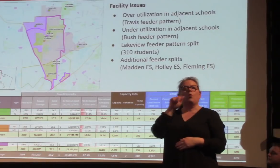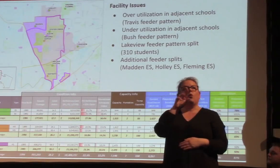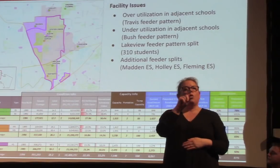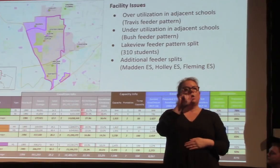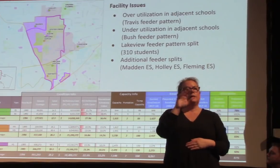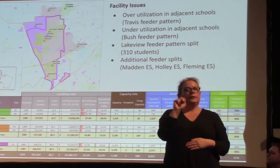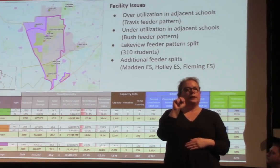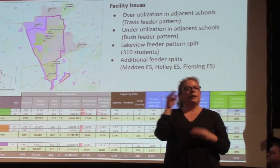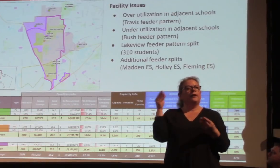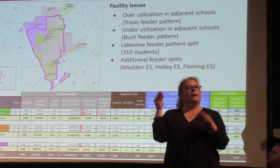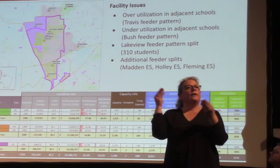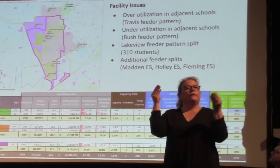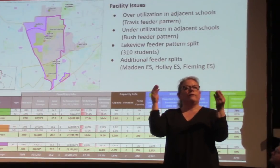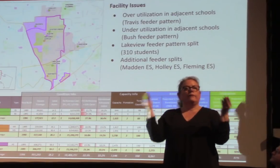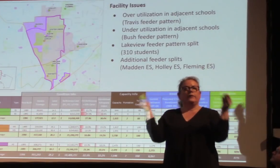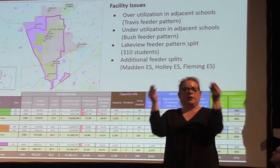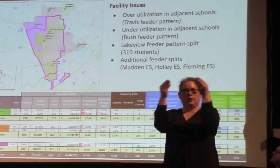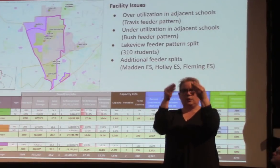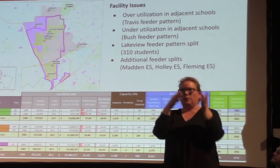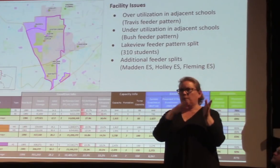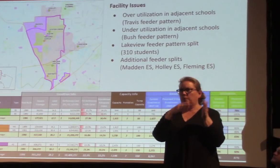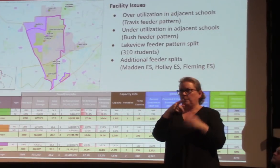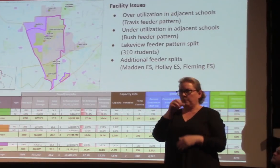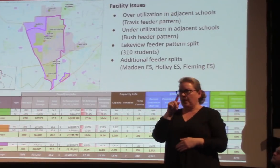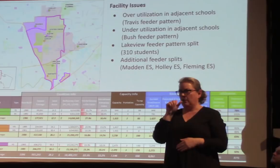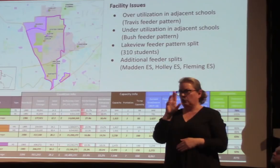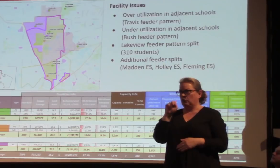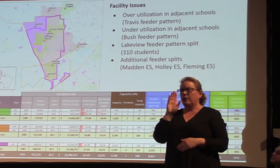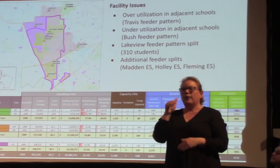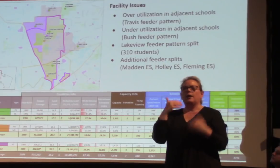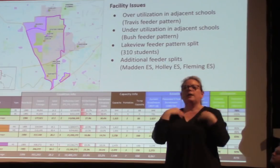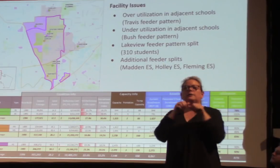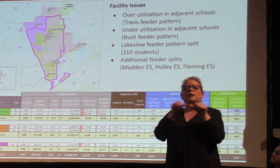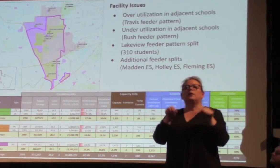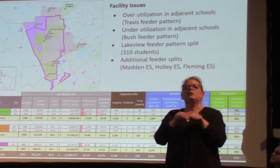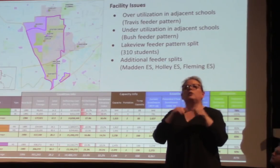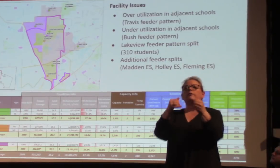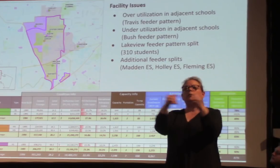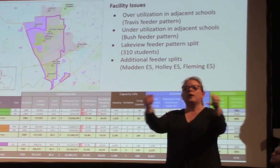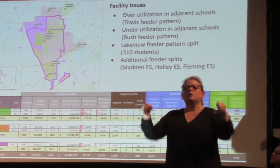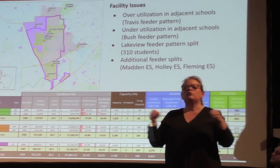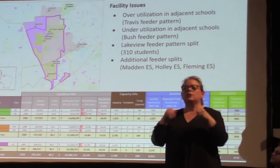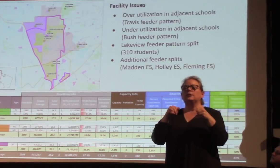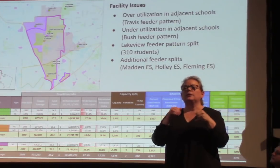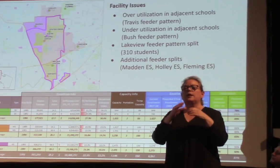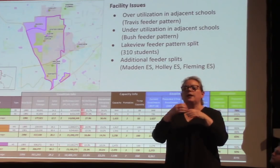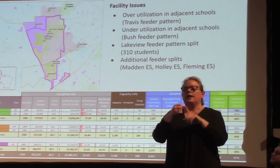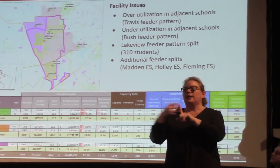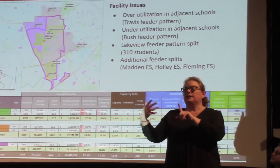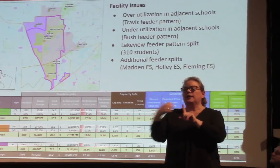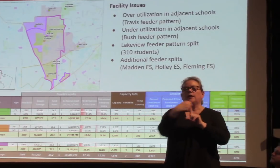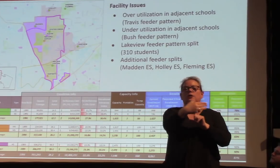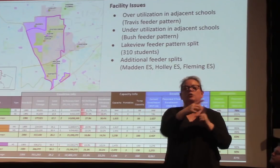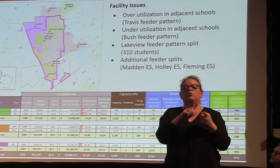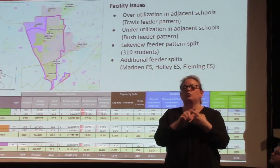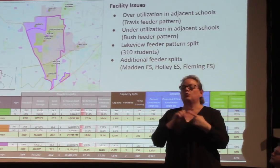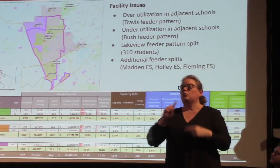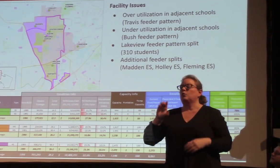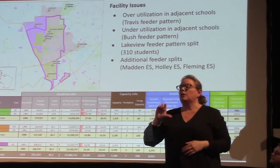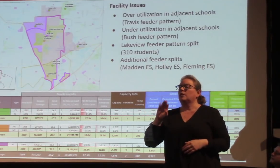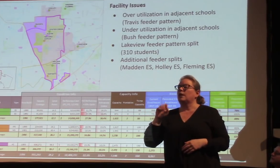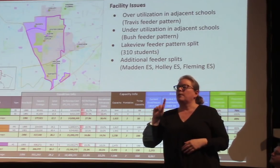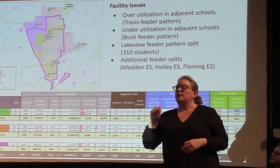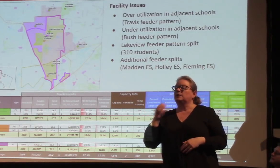pattern, but it does have areas of boundary that extend into Travis and Clements. The background shaded